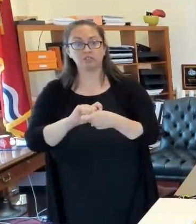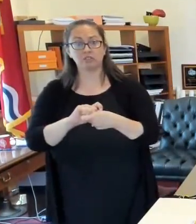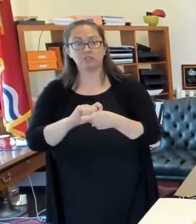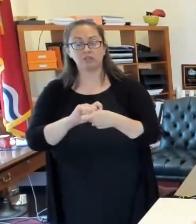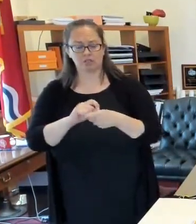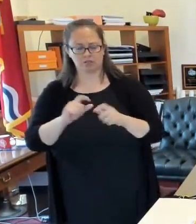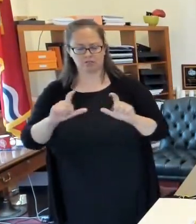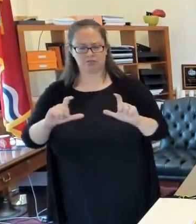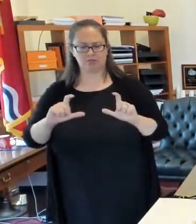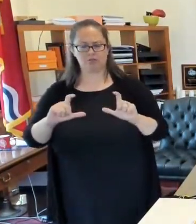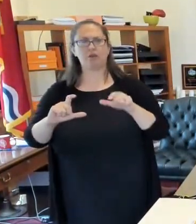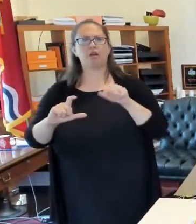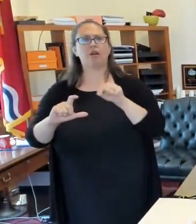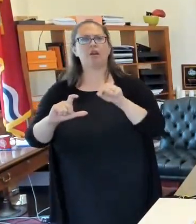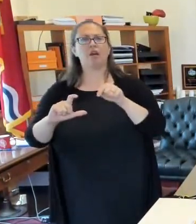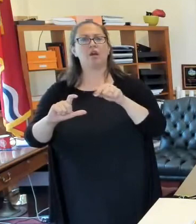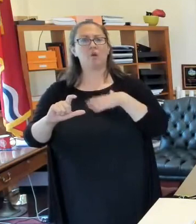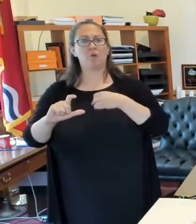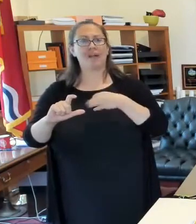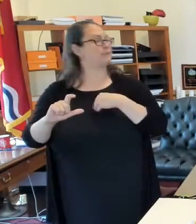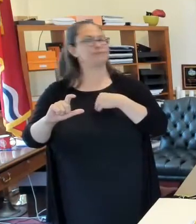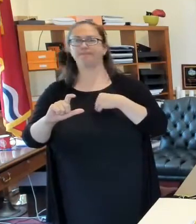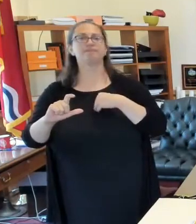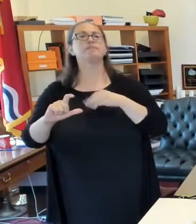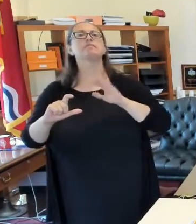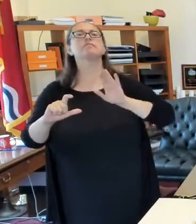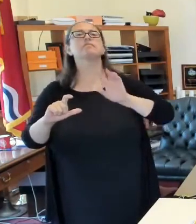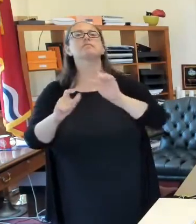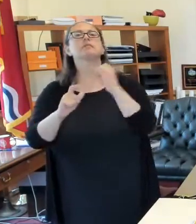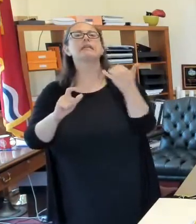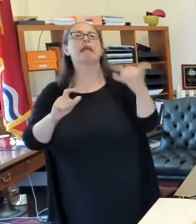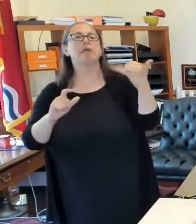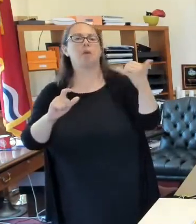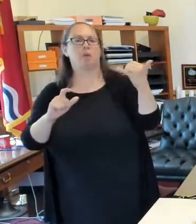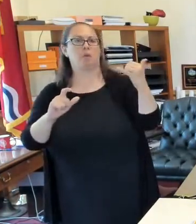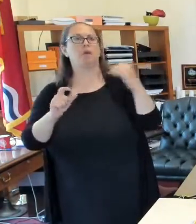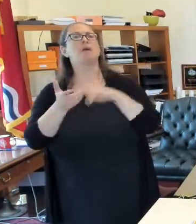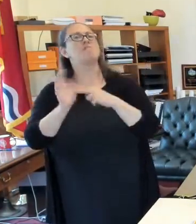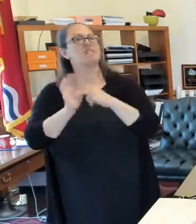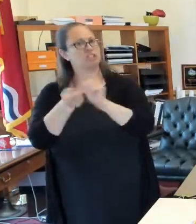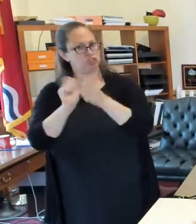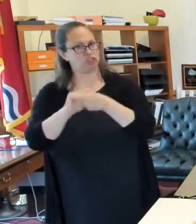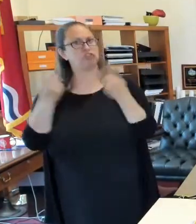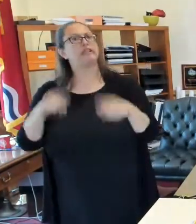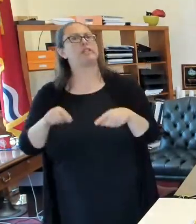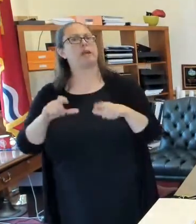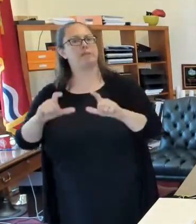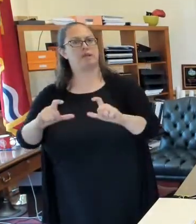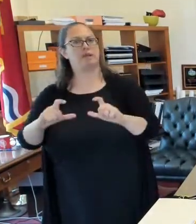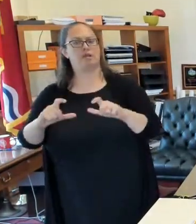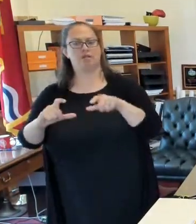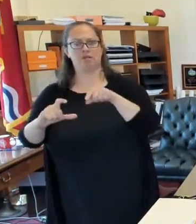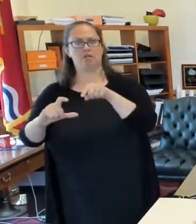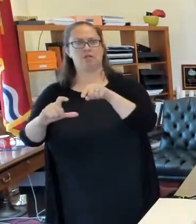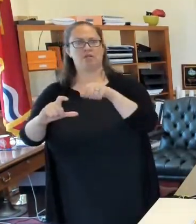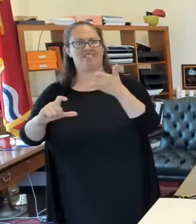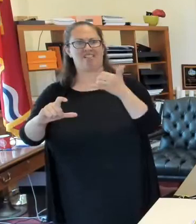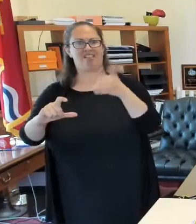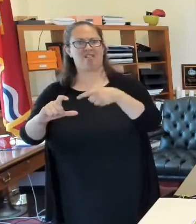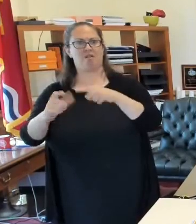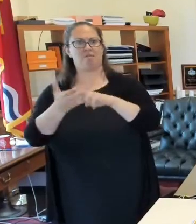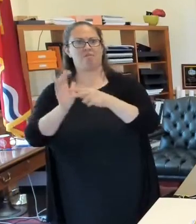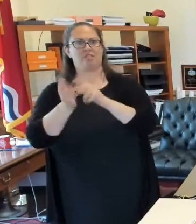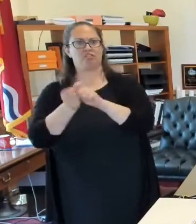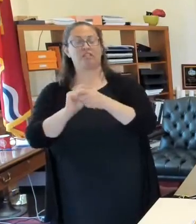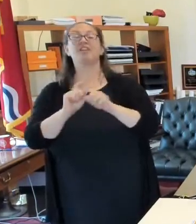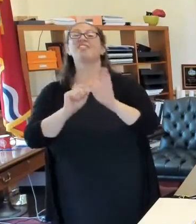card is yellow. So that's, you know, take a look at that. Just recognize that as something different than what